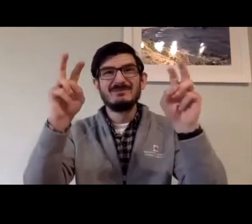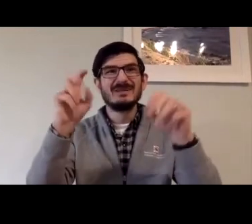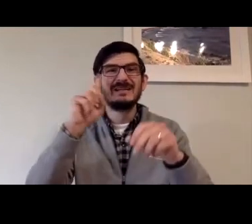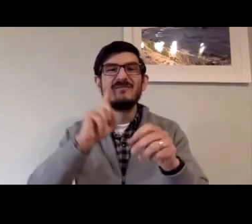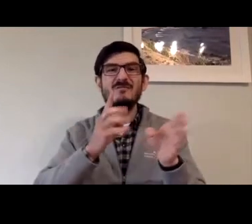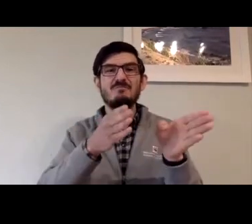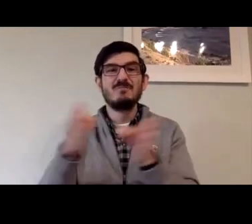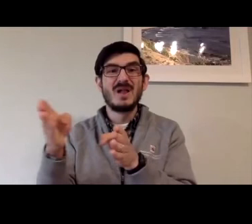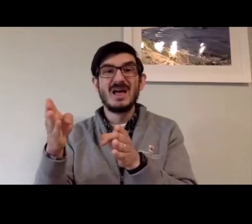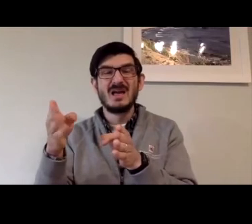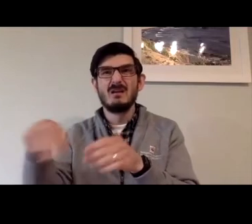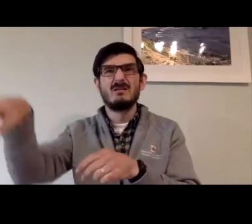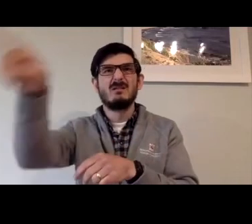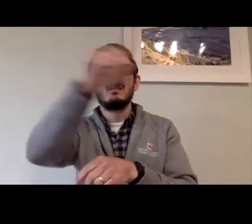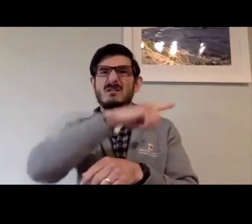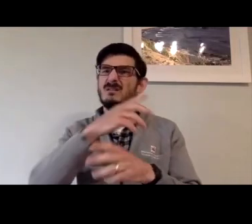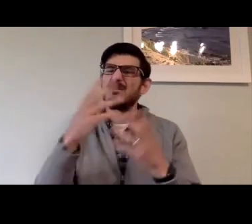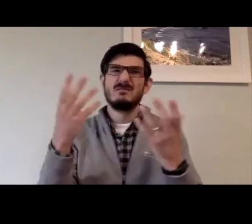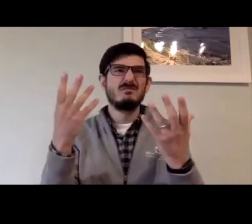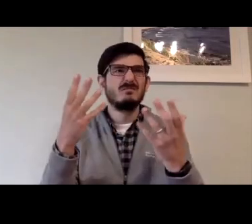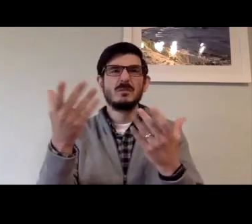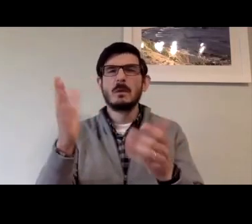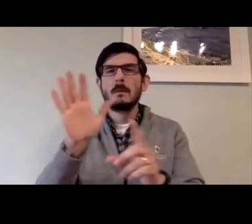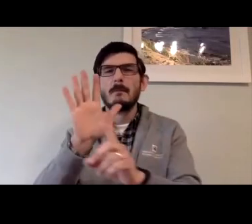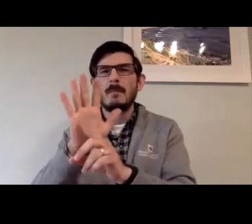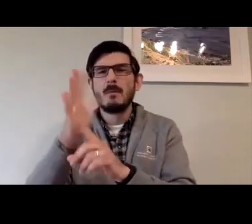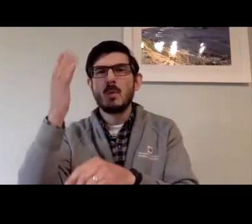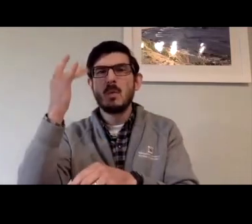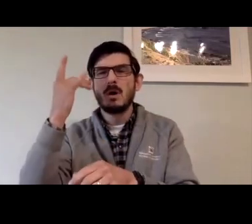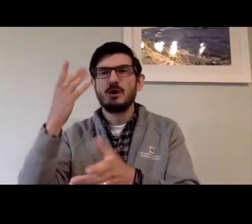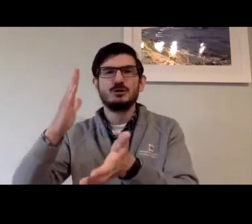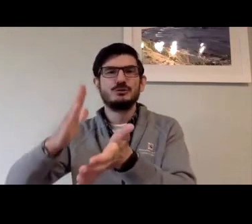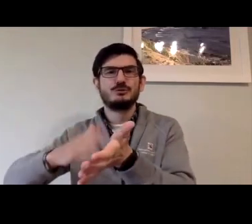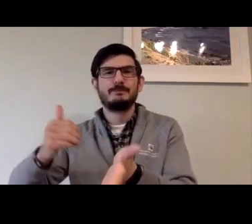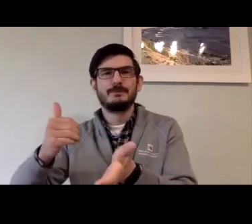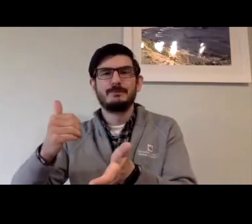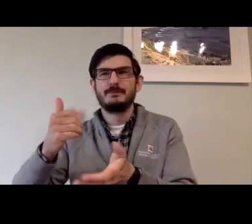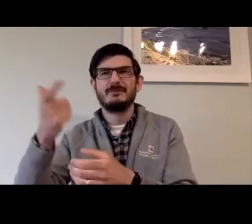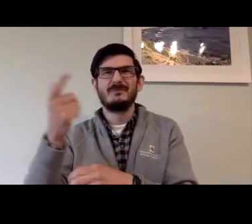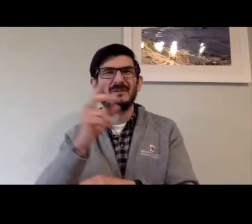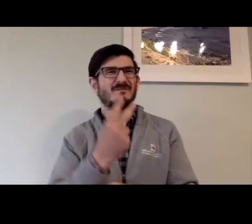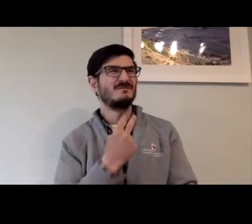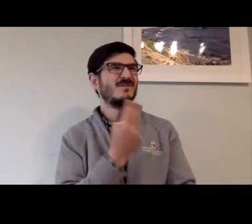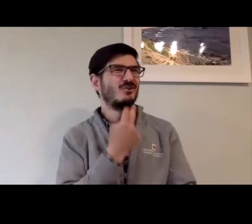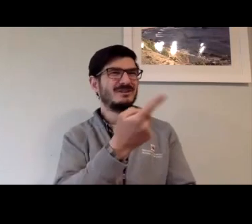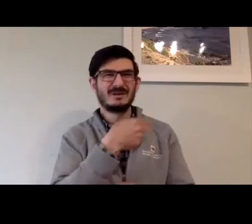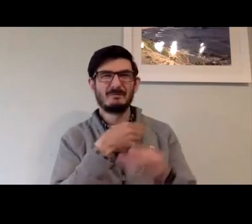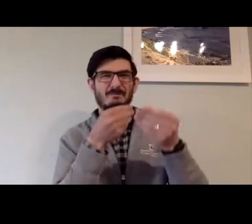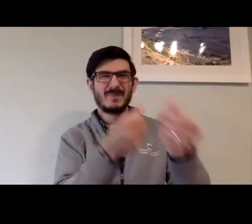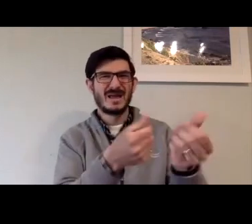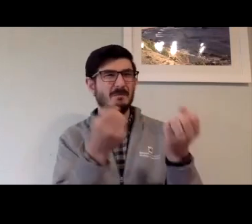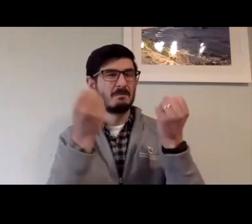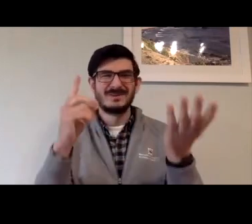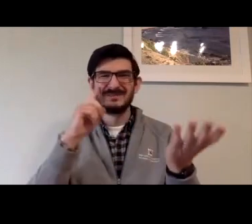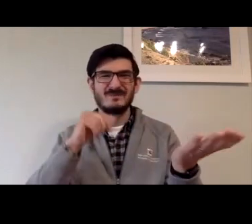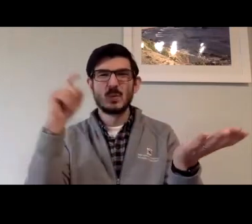is voice minutes, not data. And so the plans out there are popular without